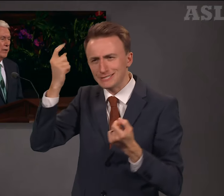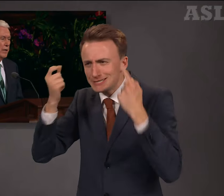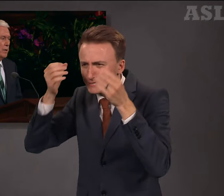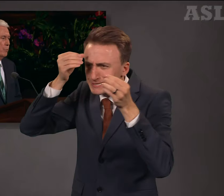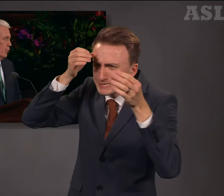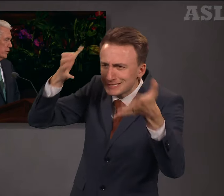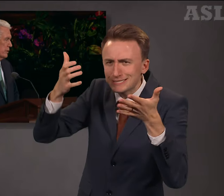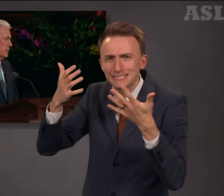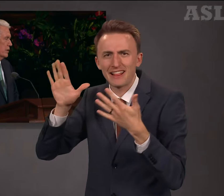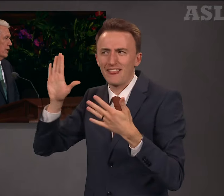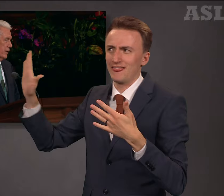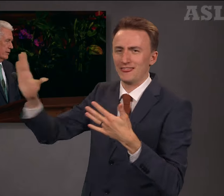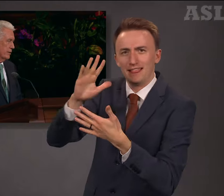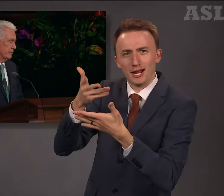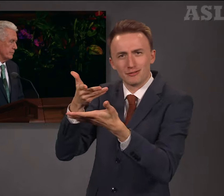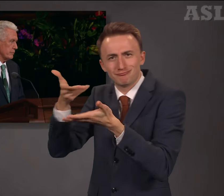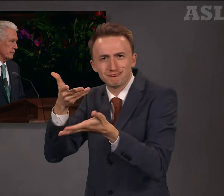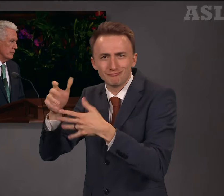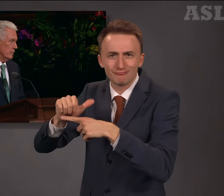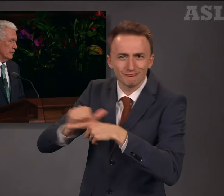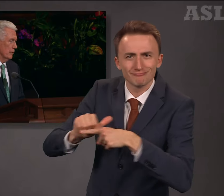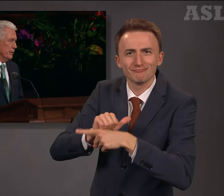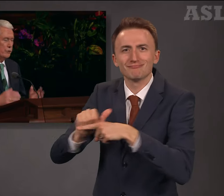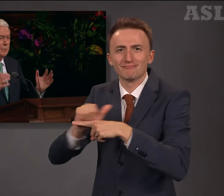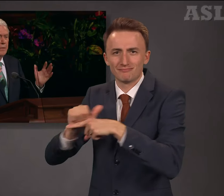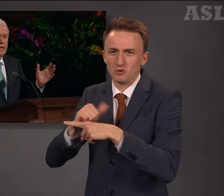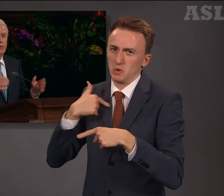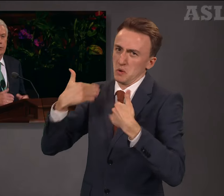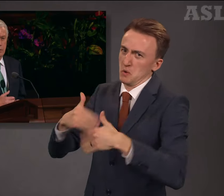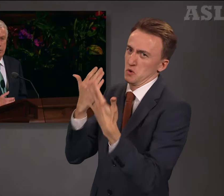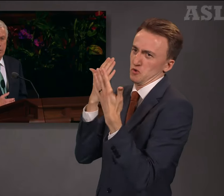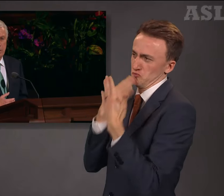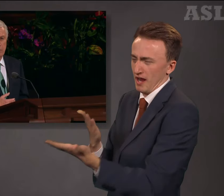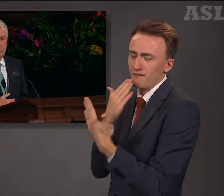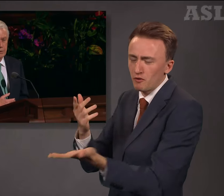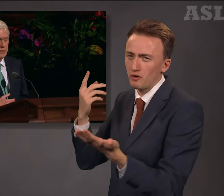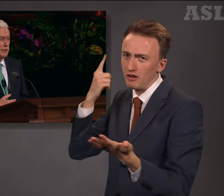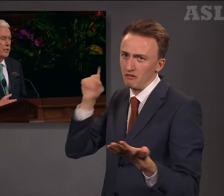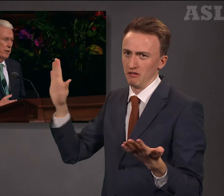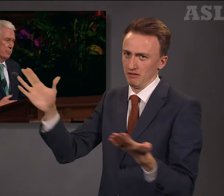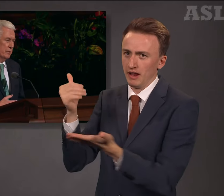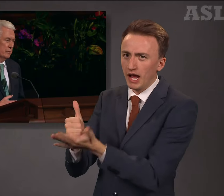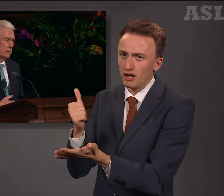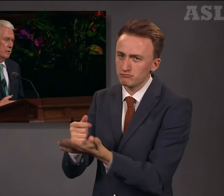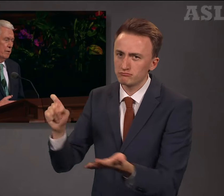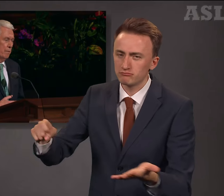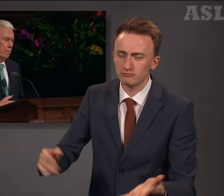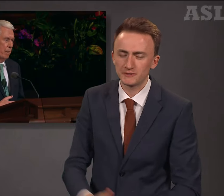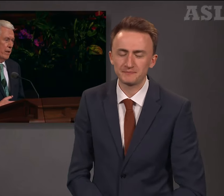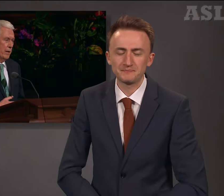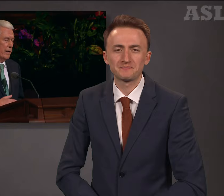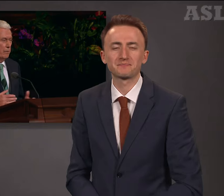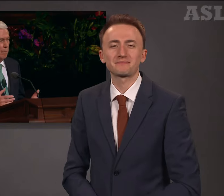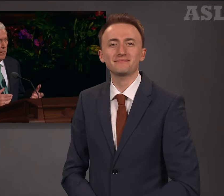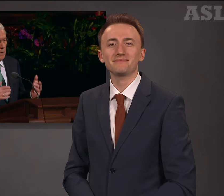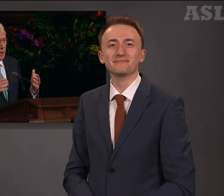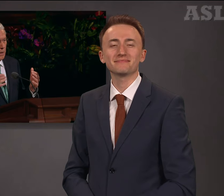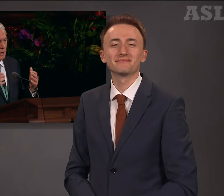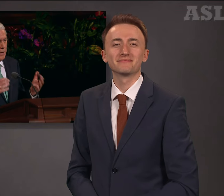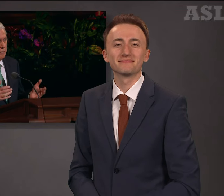important art. We should be thankful for such help. Now, life